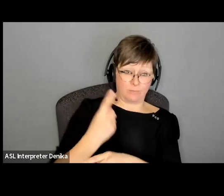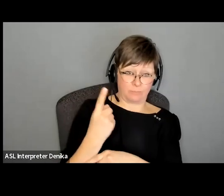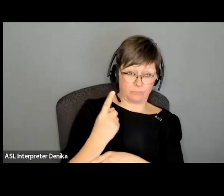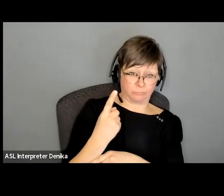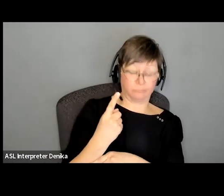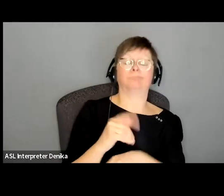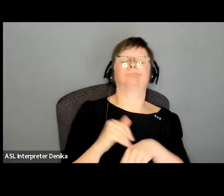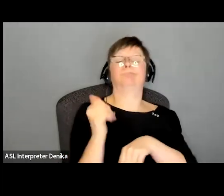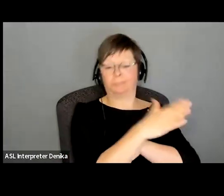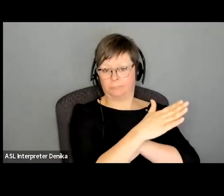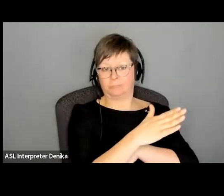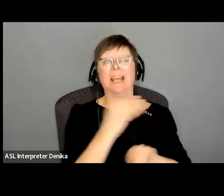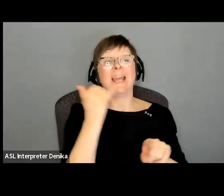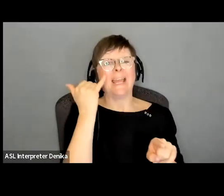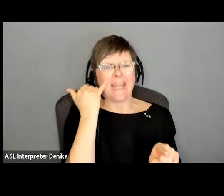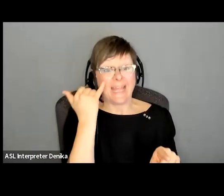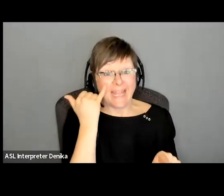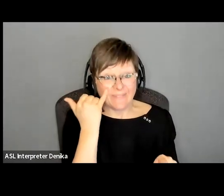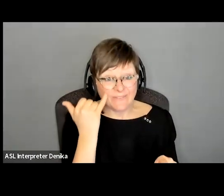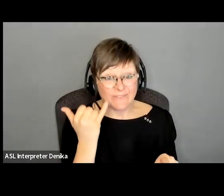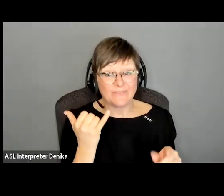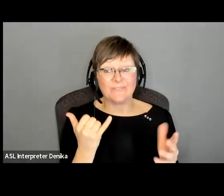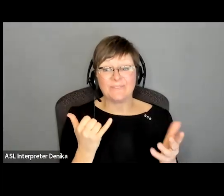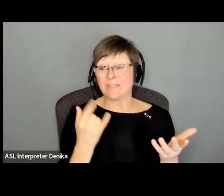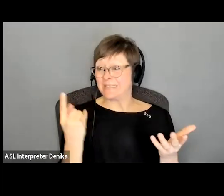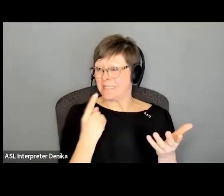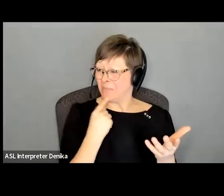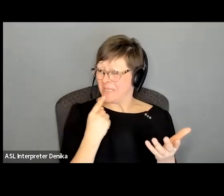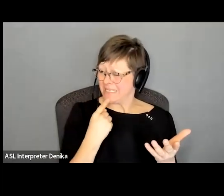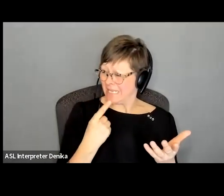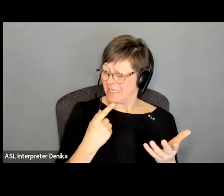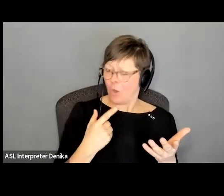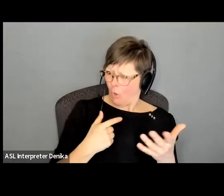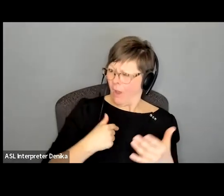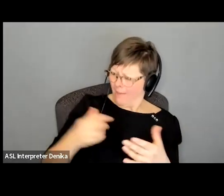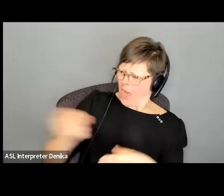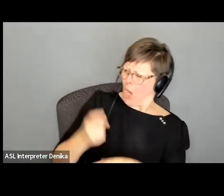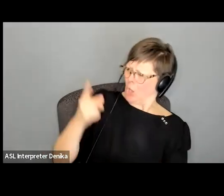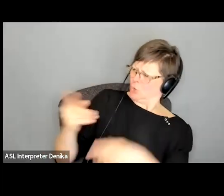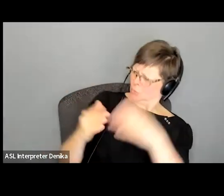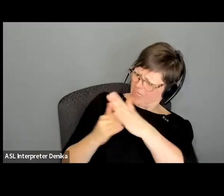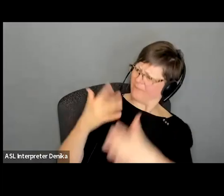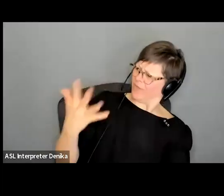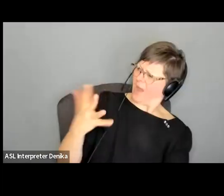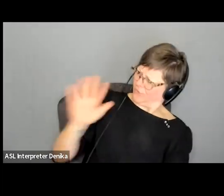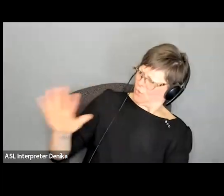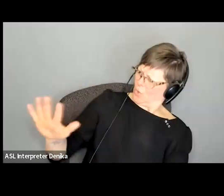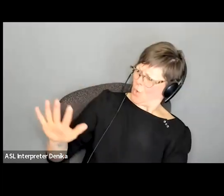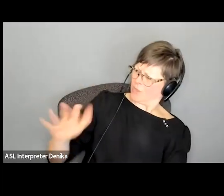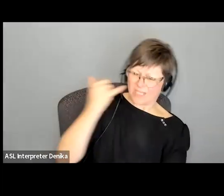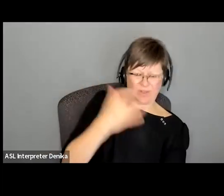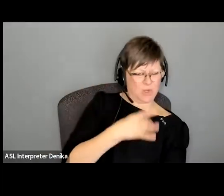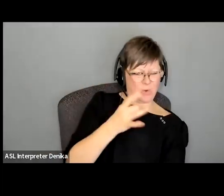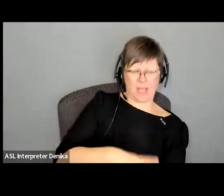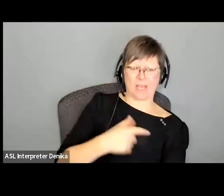who says honey i am hiring you for your taste give me your top five if i don't like them i'll take your next five